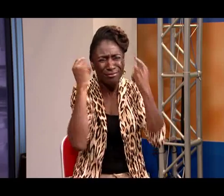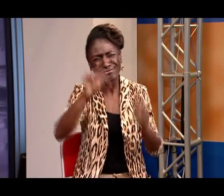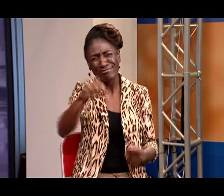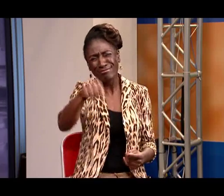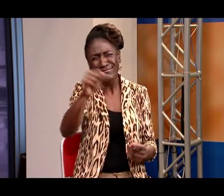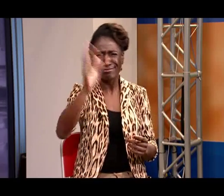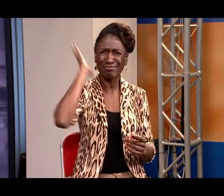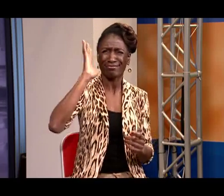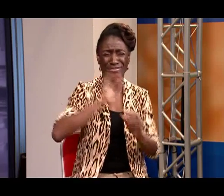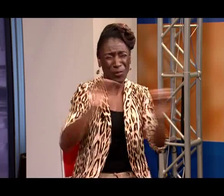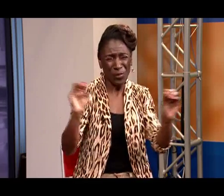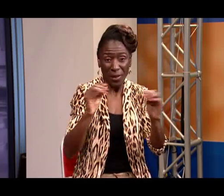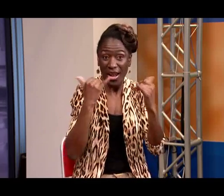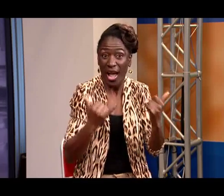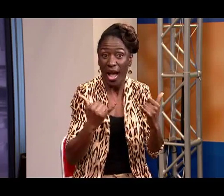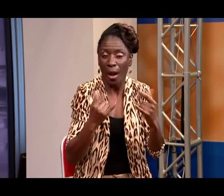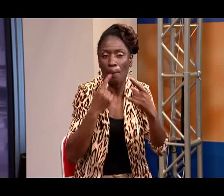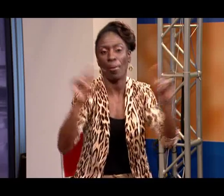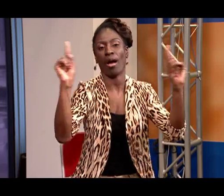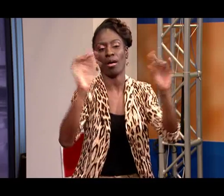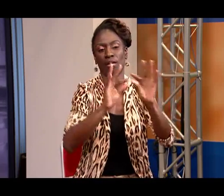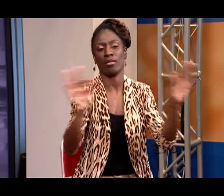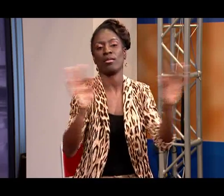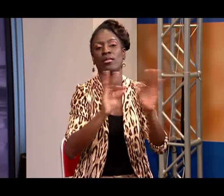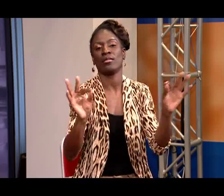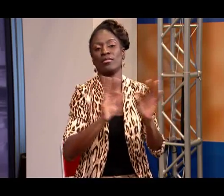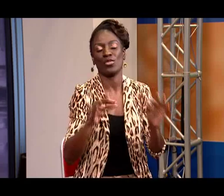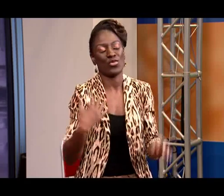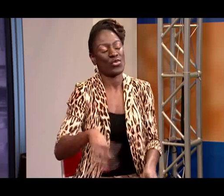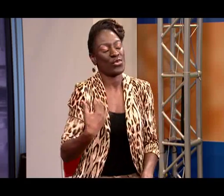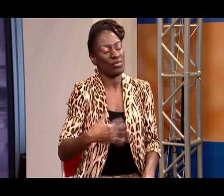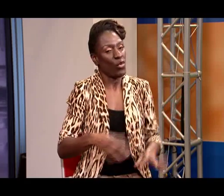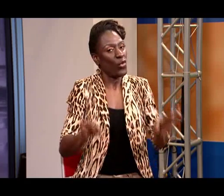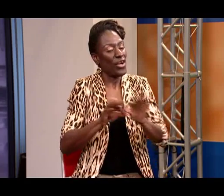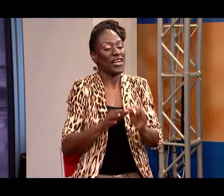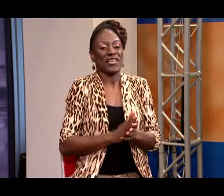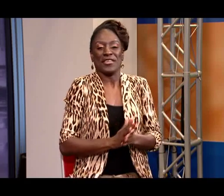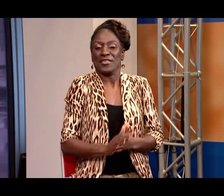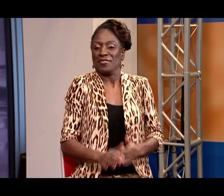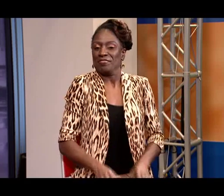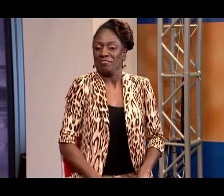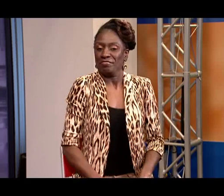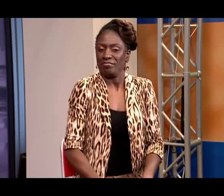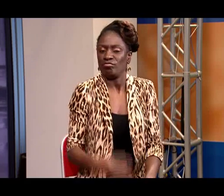without captioning just almost impossible to understand anything like that thankfully we do have that captioning now